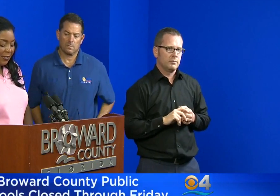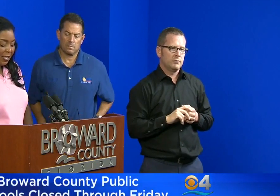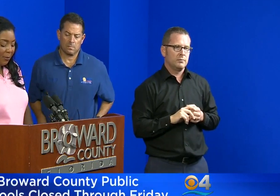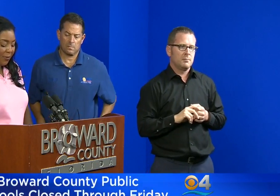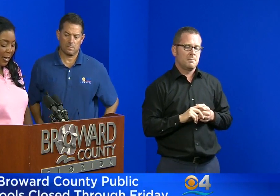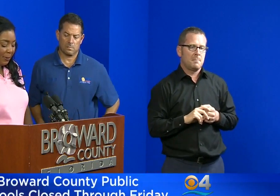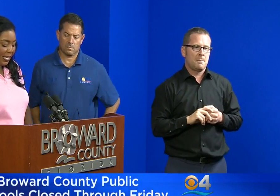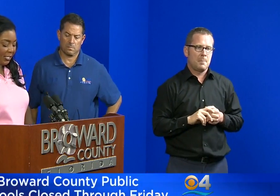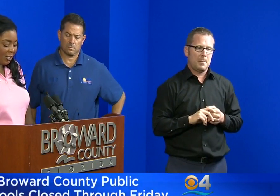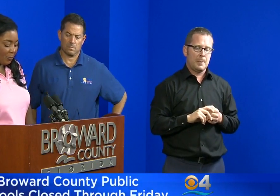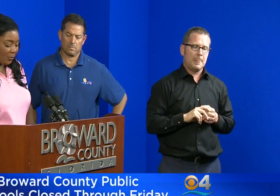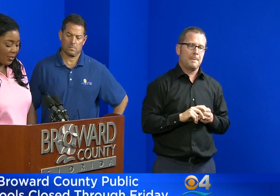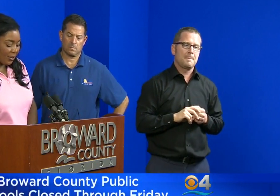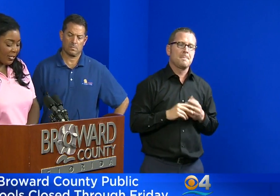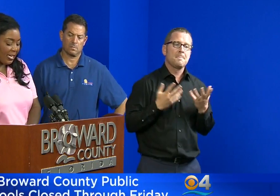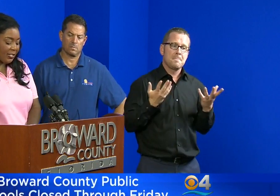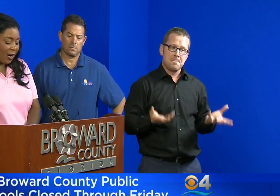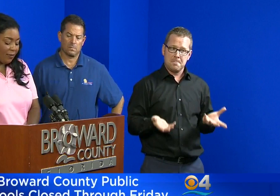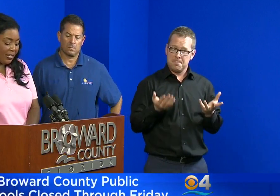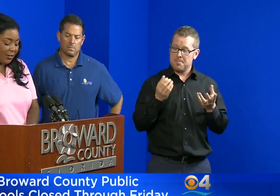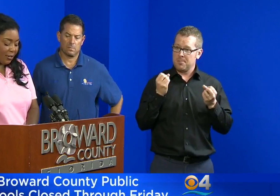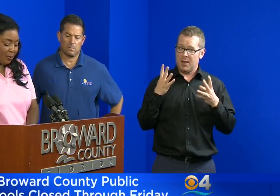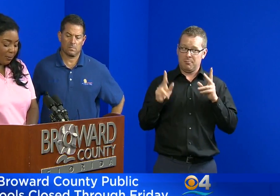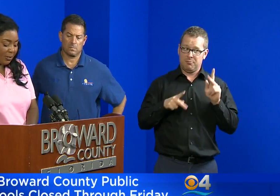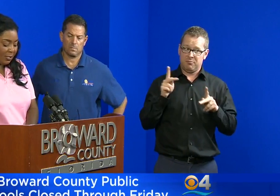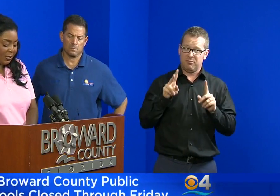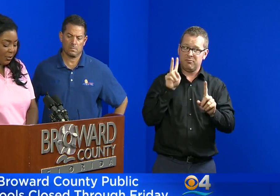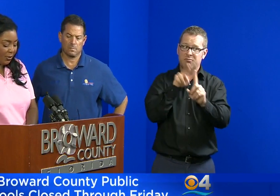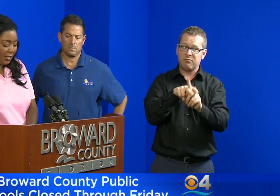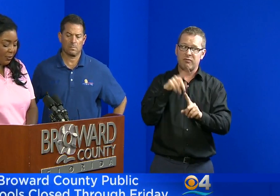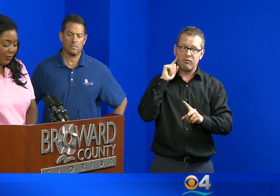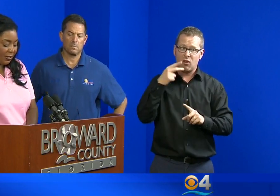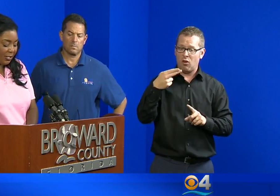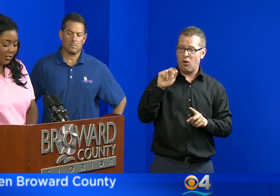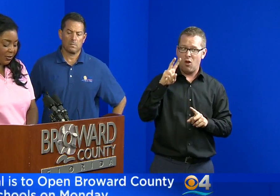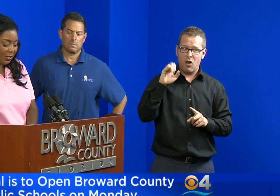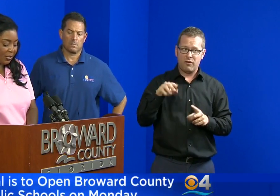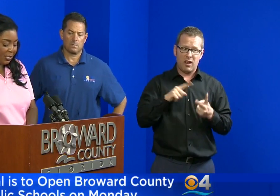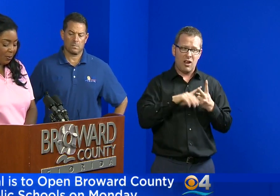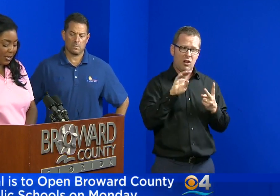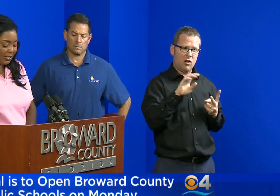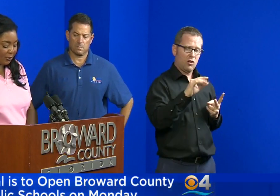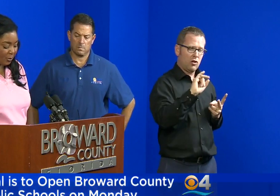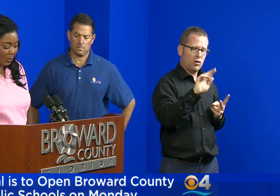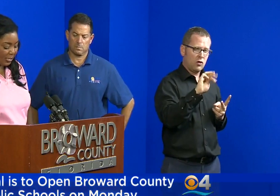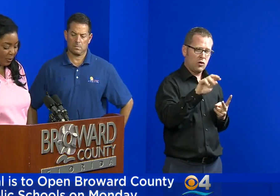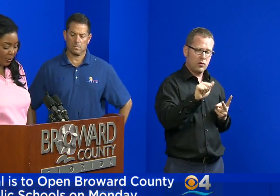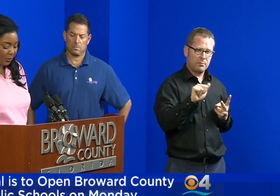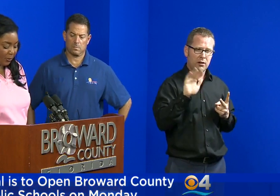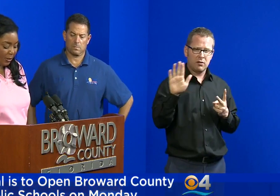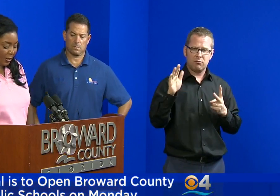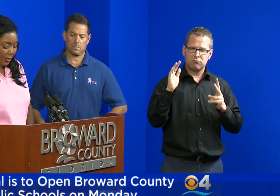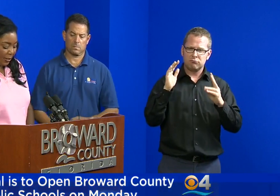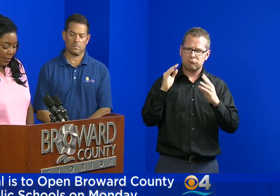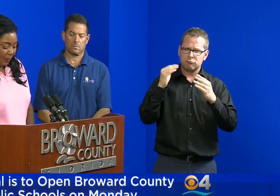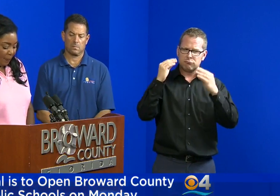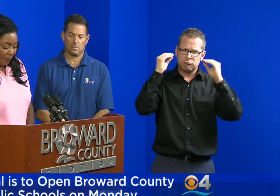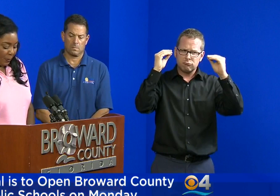Because of the number of applications between Hurricanes Harvey and Irma, please be sure that you follow the instructions and apply as soon as possible.